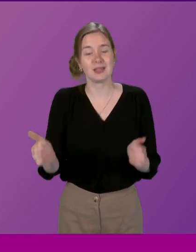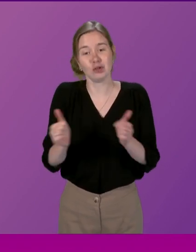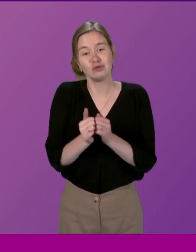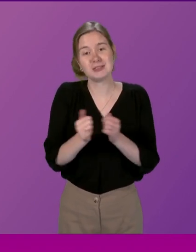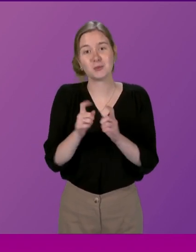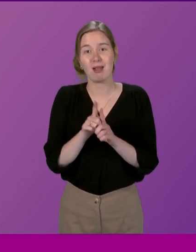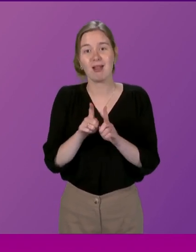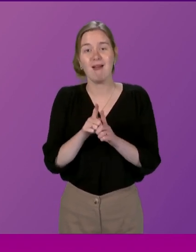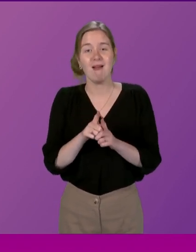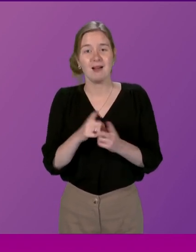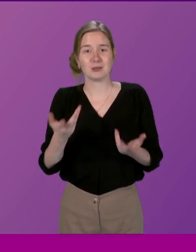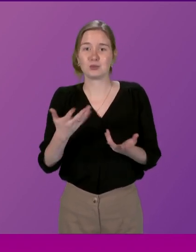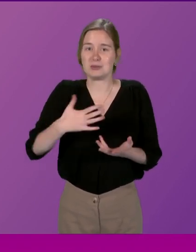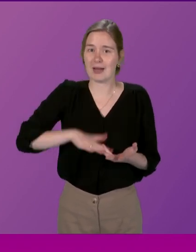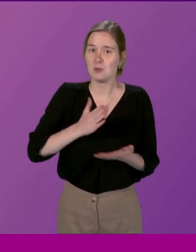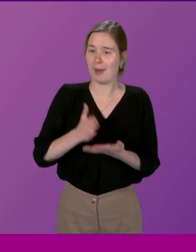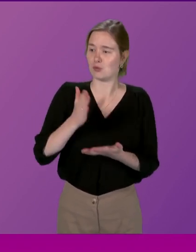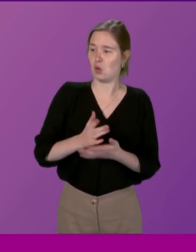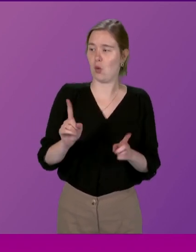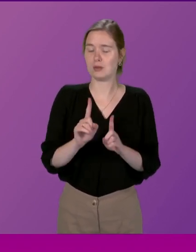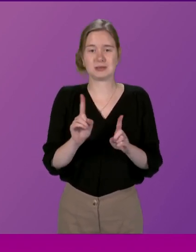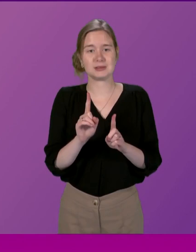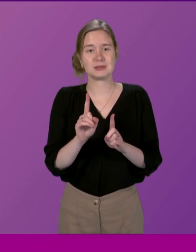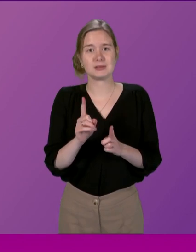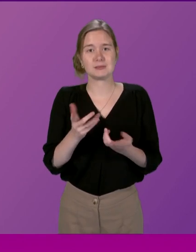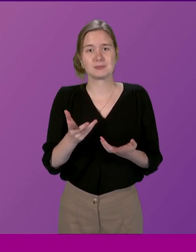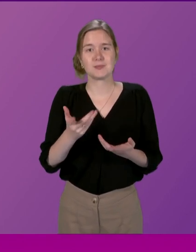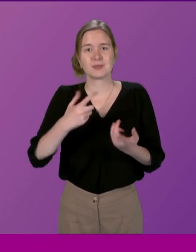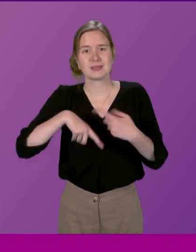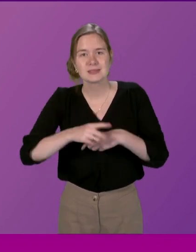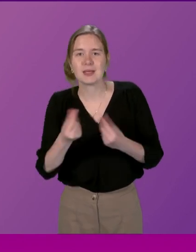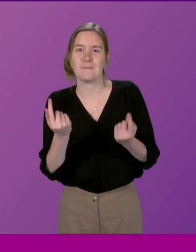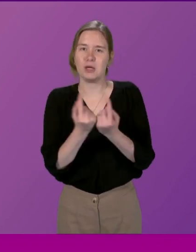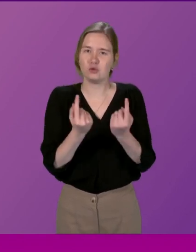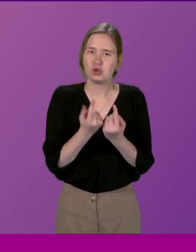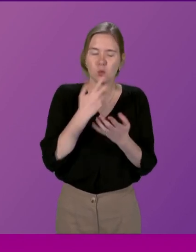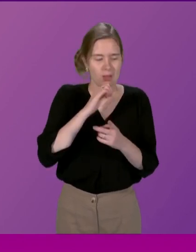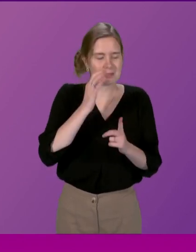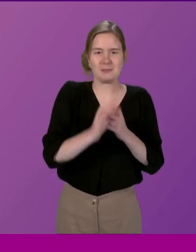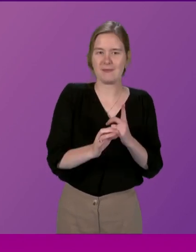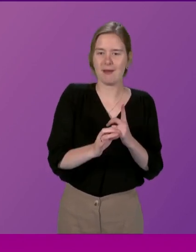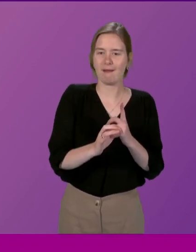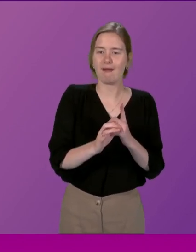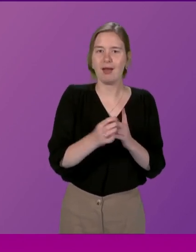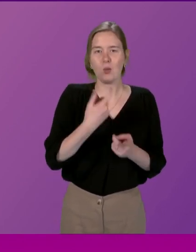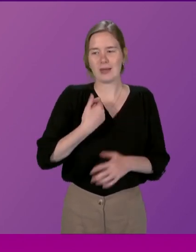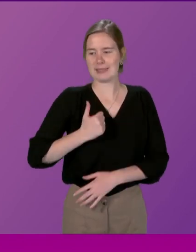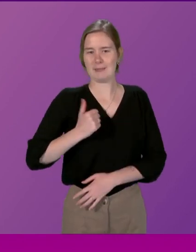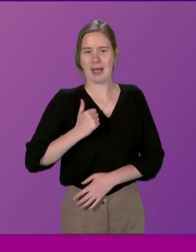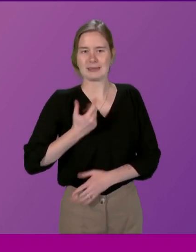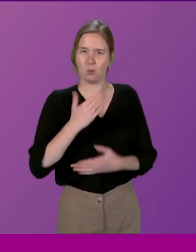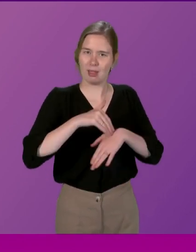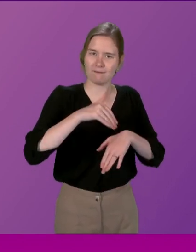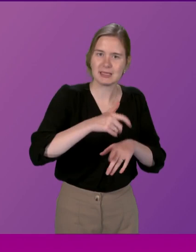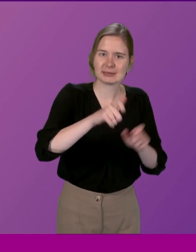that as well, with the fact that we do have to ensure that, and some of these issues will be very specific, and we will expect that they will actually